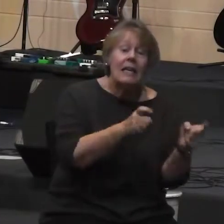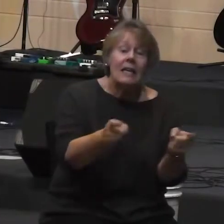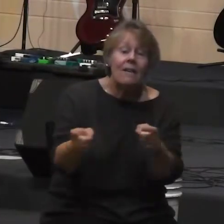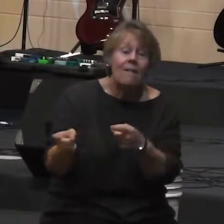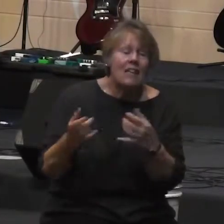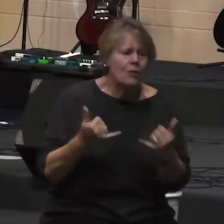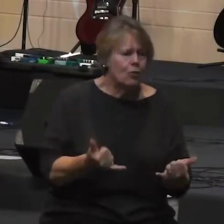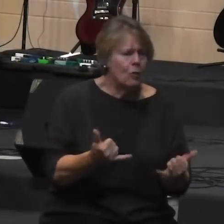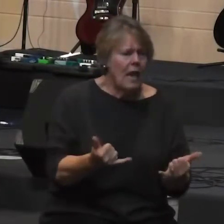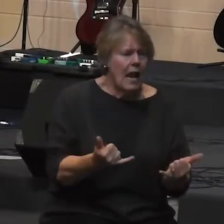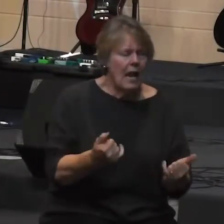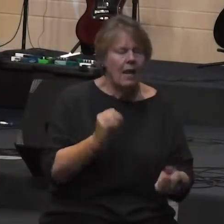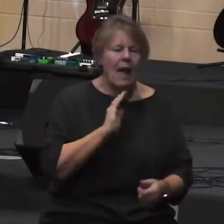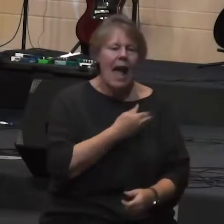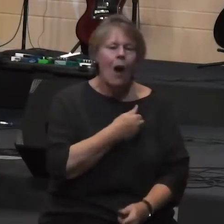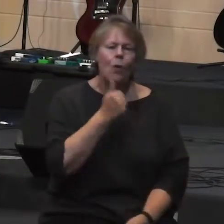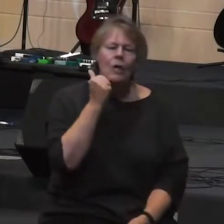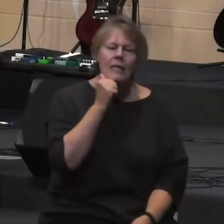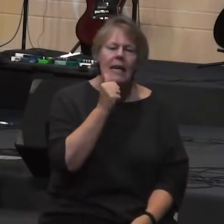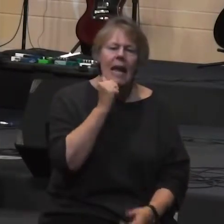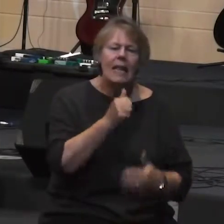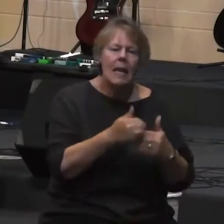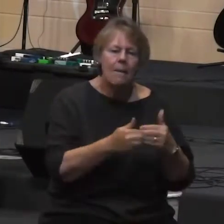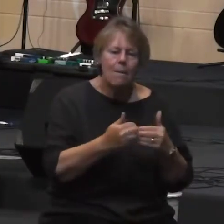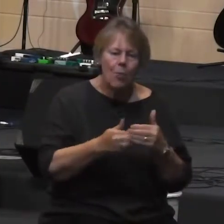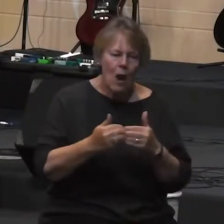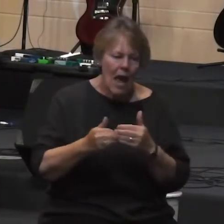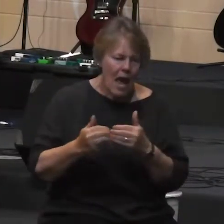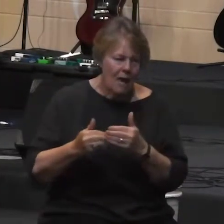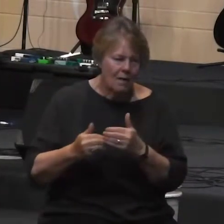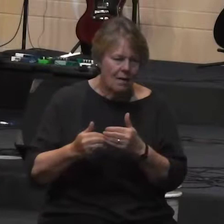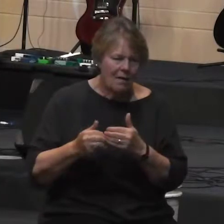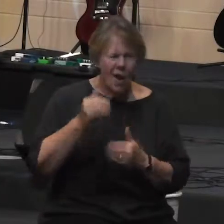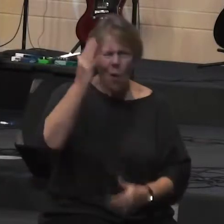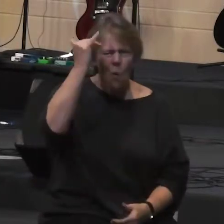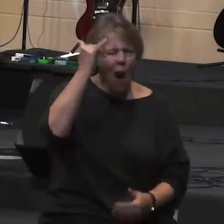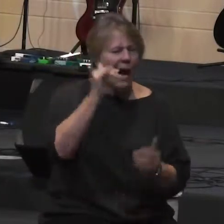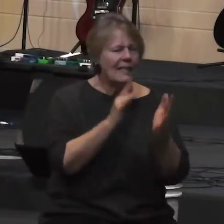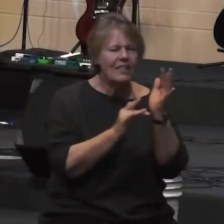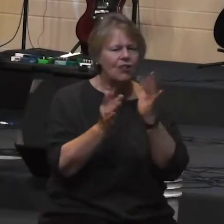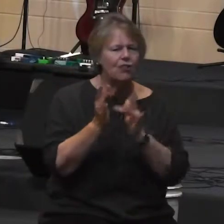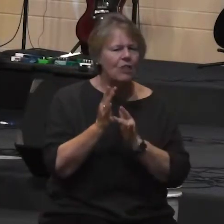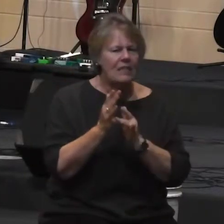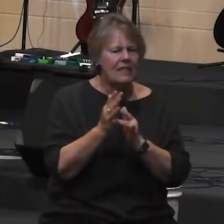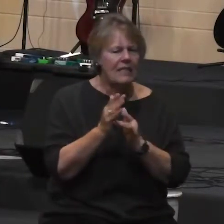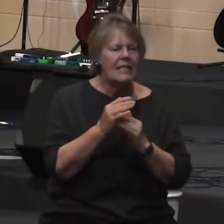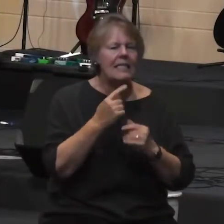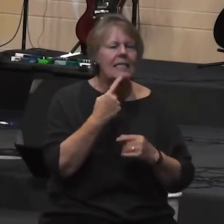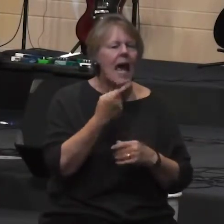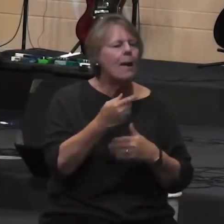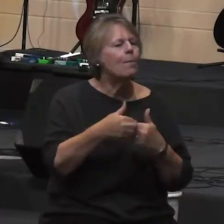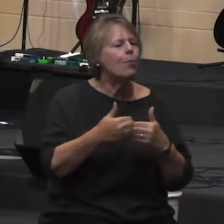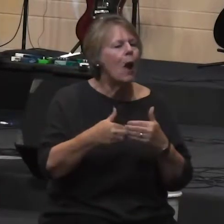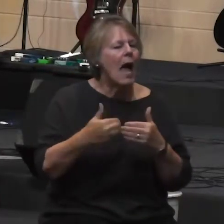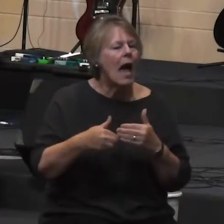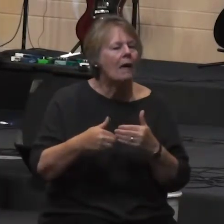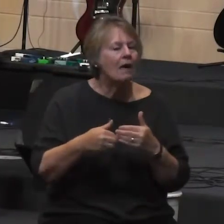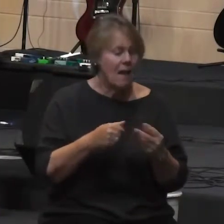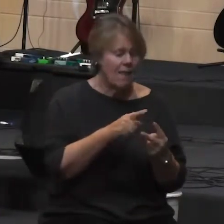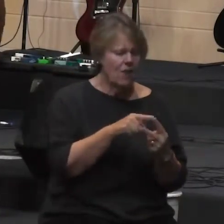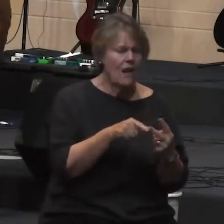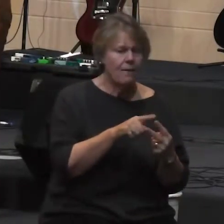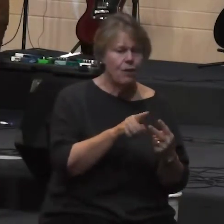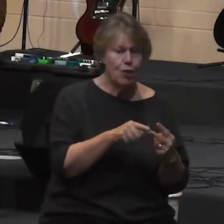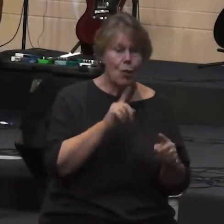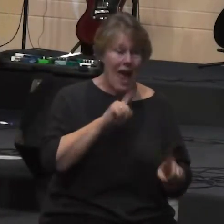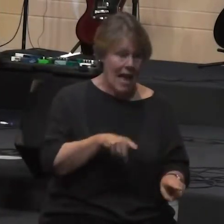by bread why does Jesus use bread there's kind of two answers to this question when I